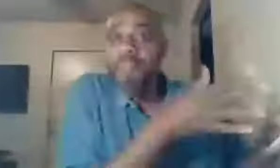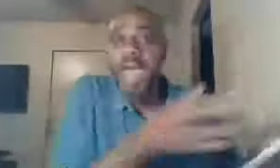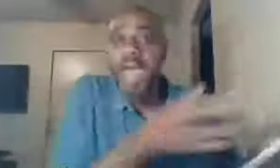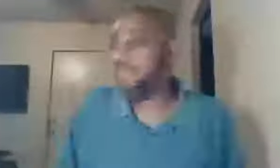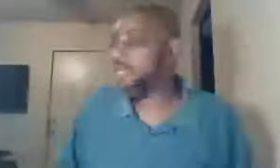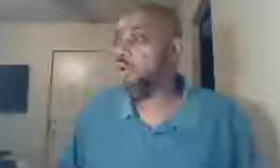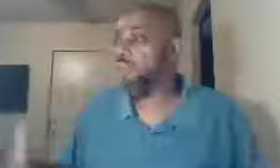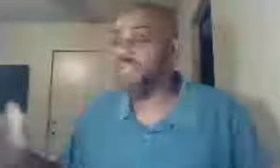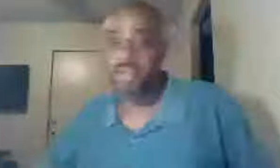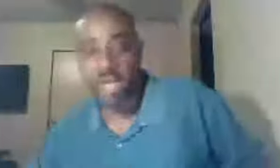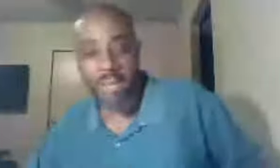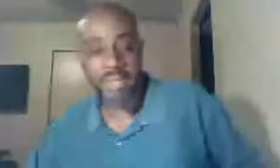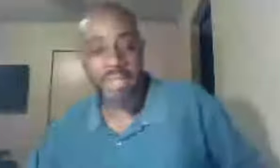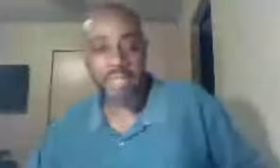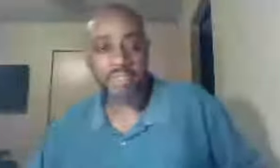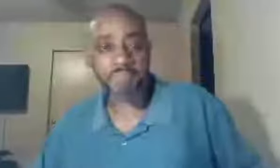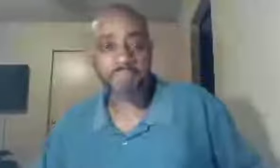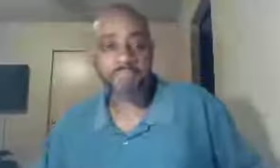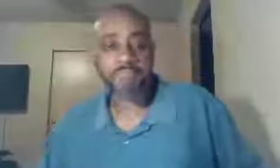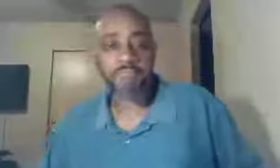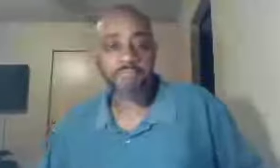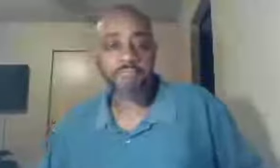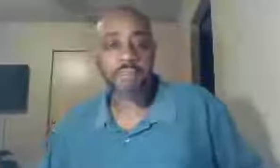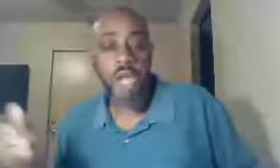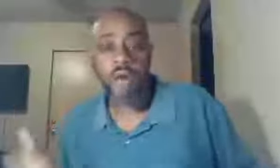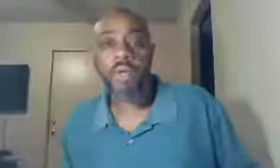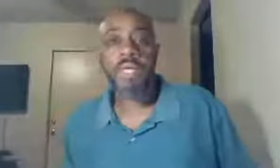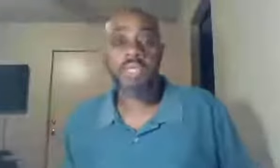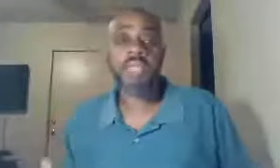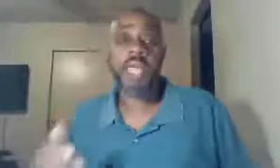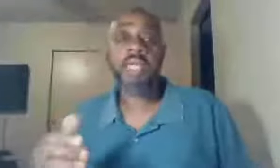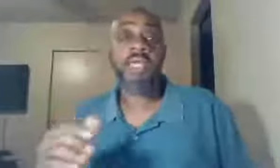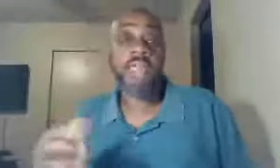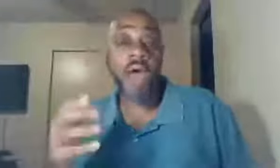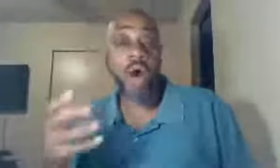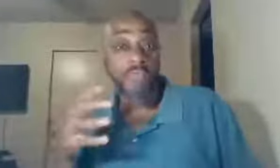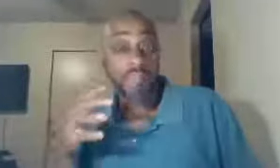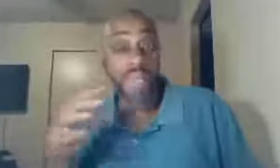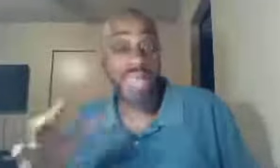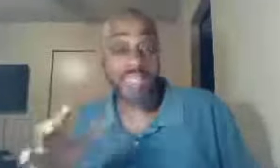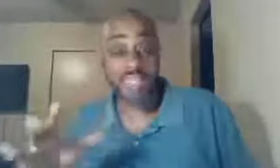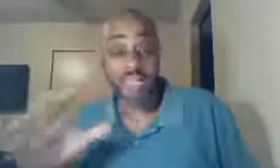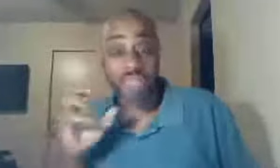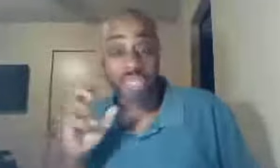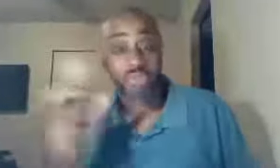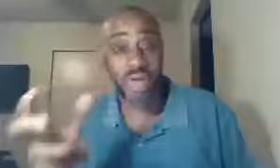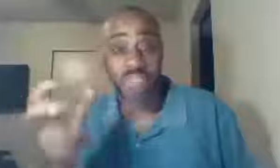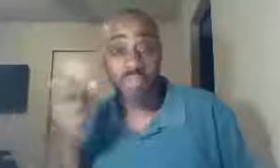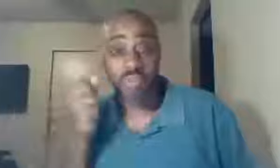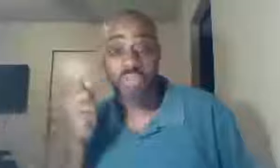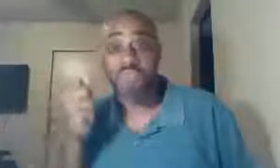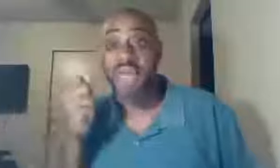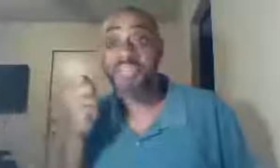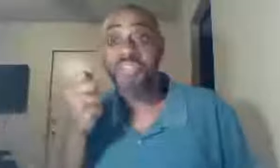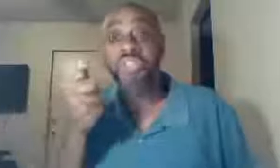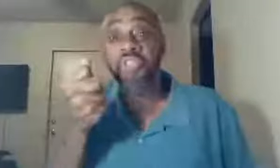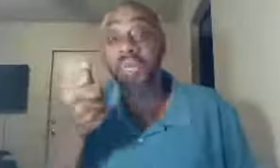that, let me go over here, and talk about this, no, he's saying, now on the basis, of Jesus Christ, him crucified, that this is what